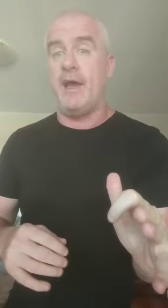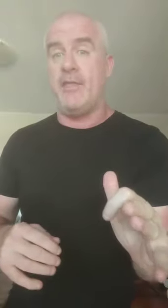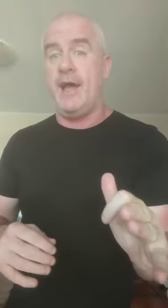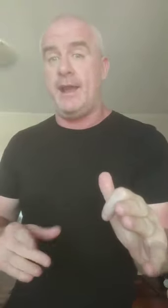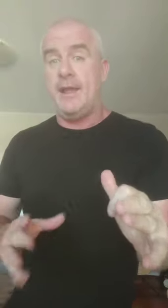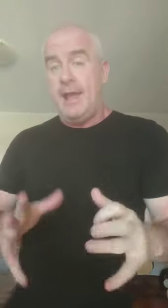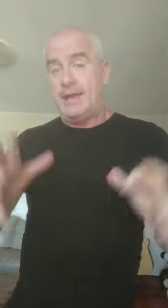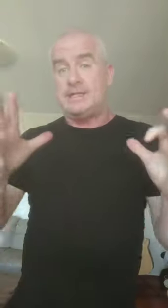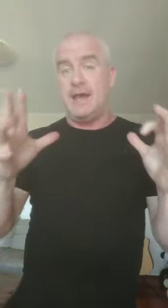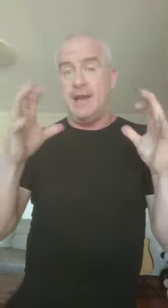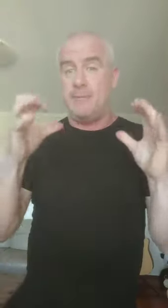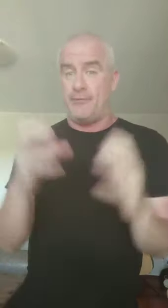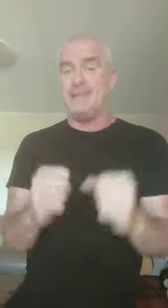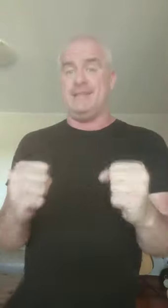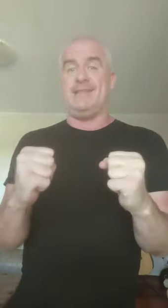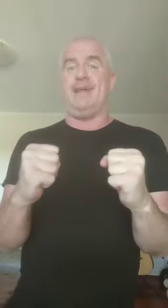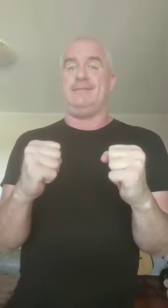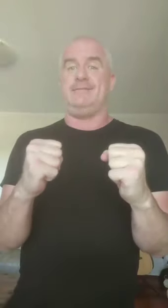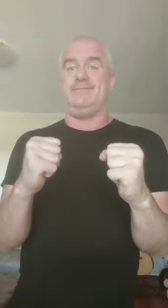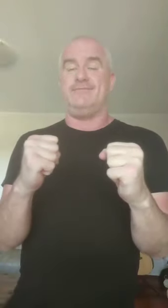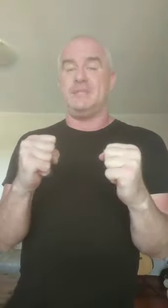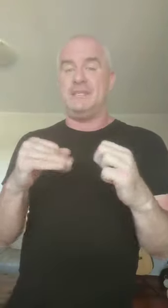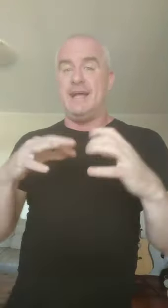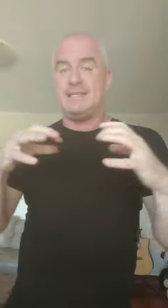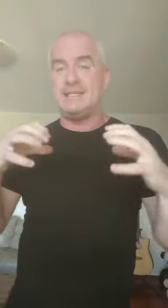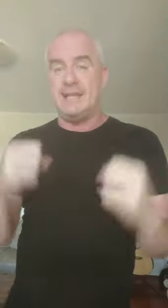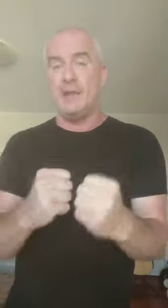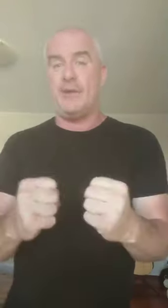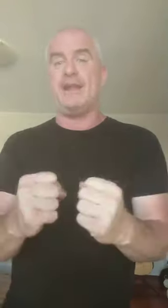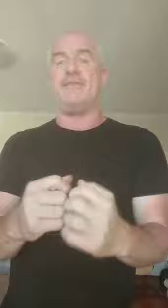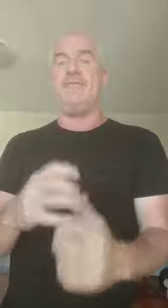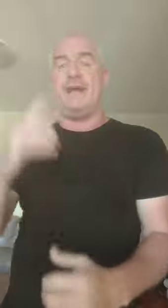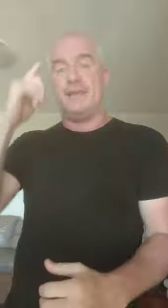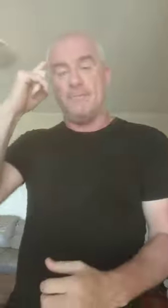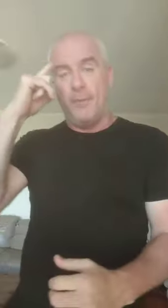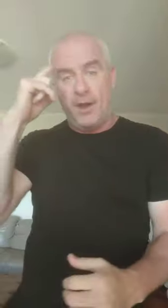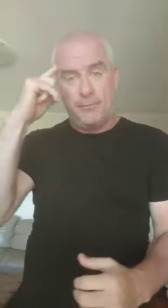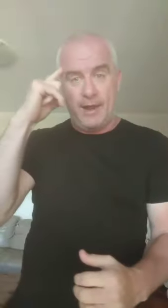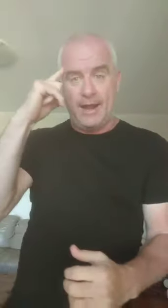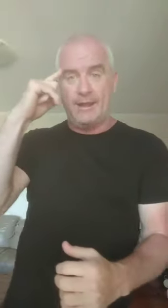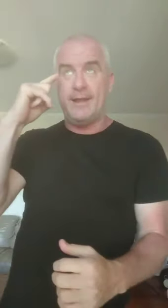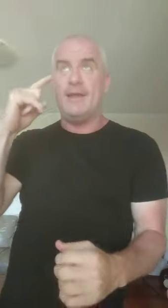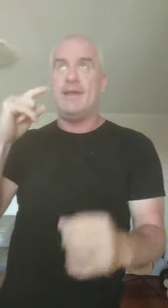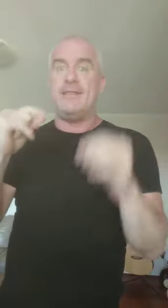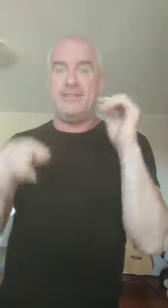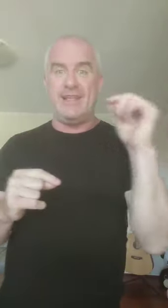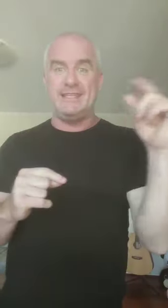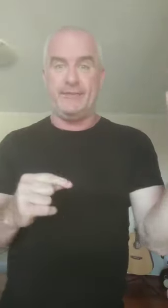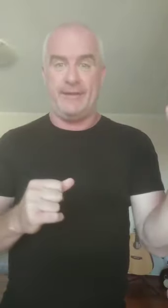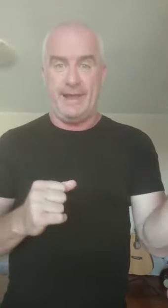about that and start embracing that. Start celebrating the fact that my brain thinks differently.